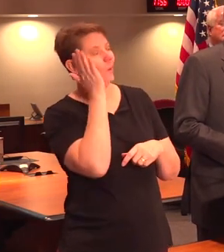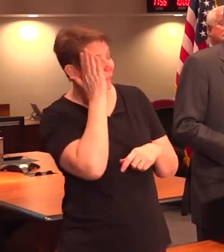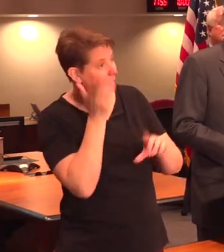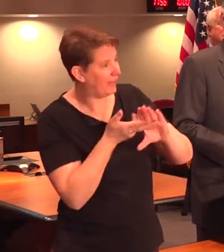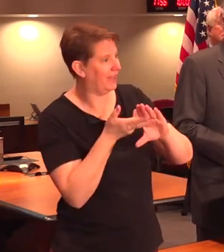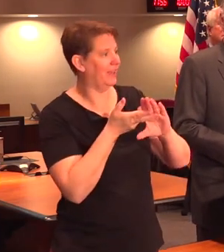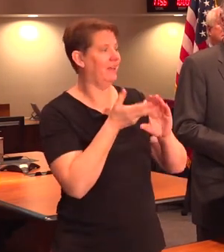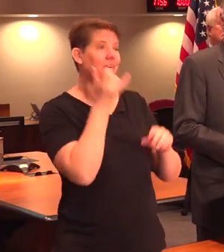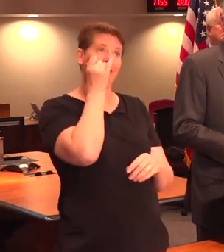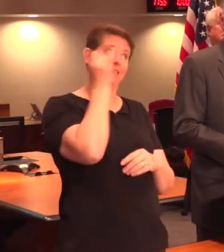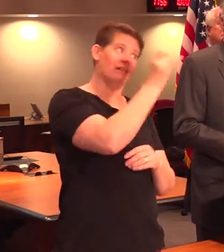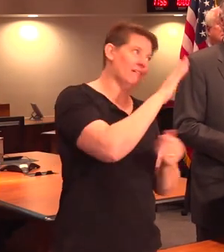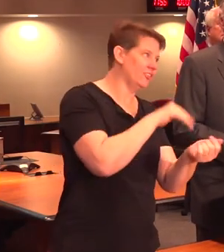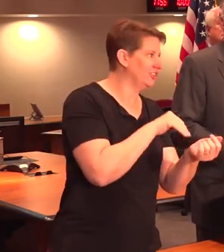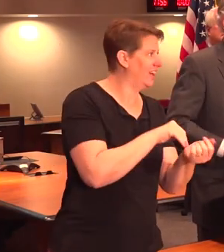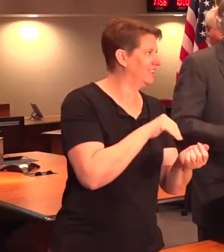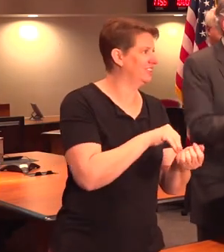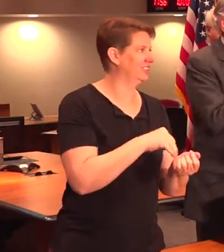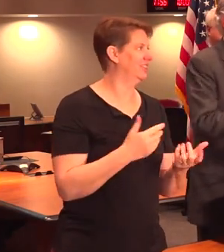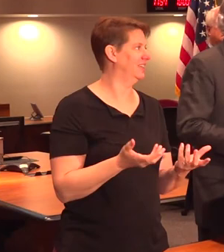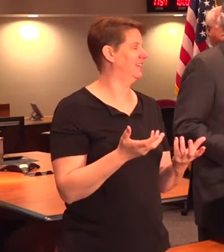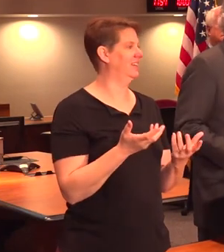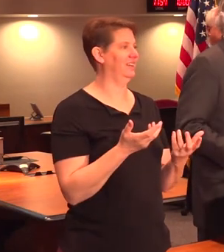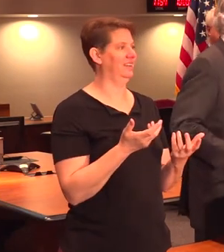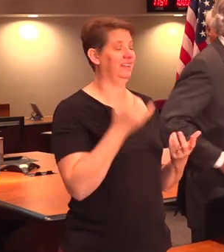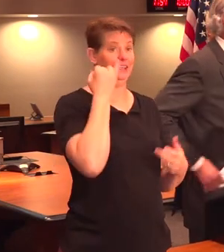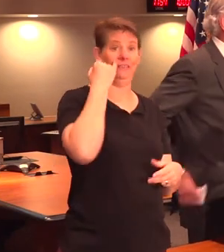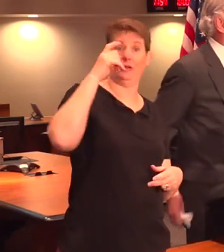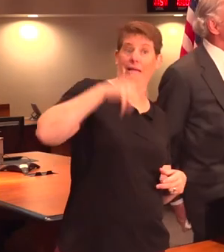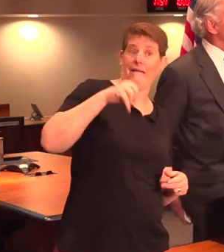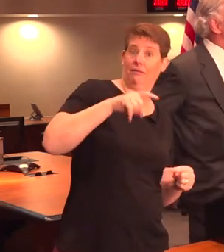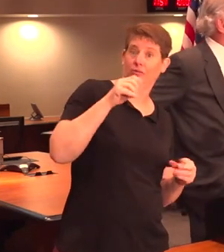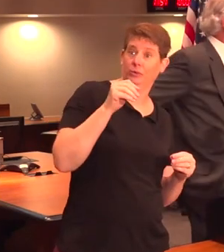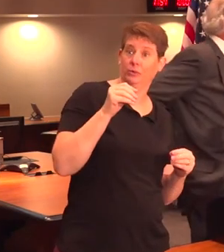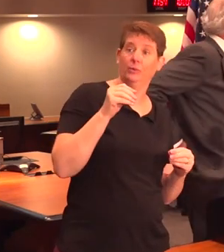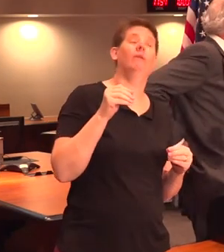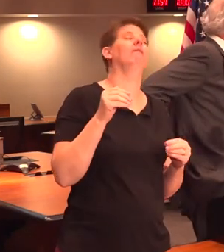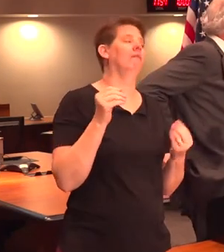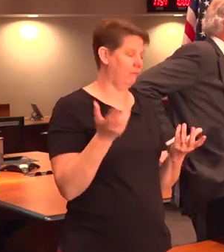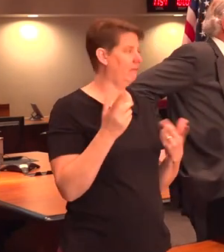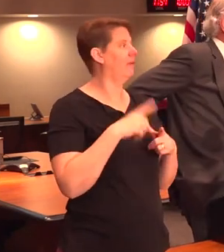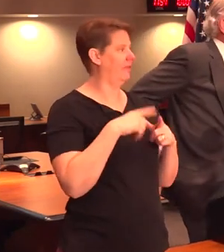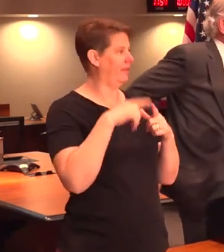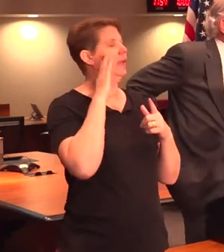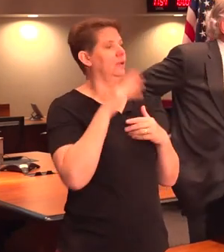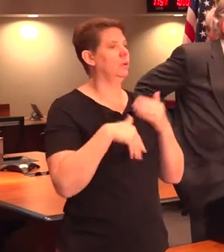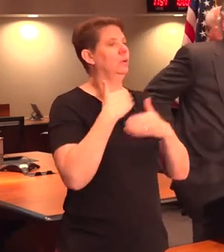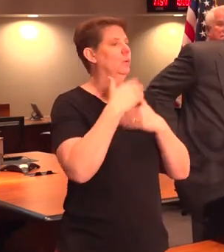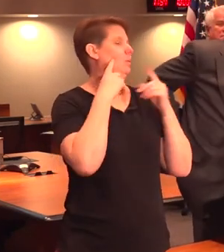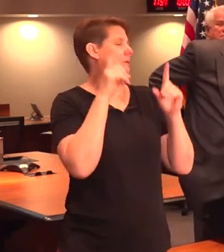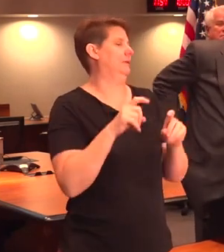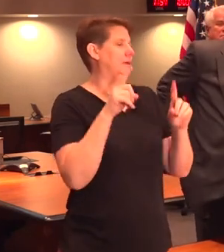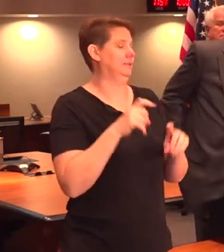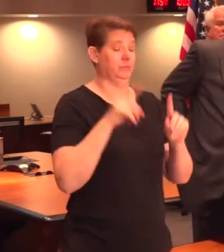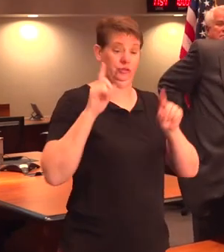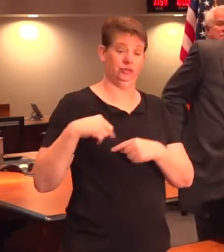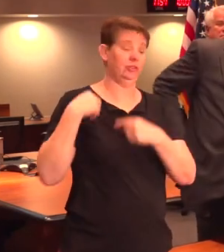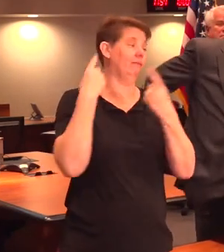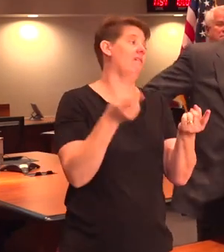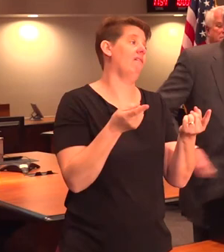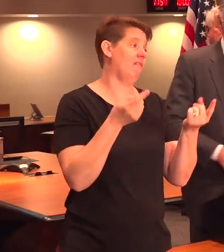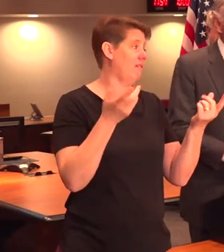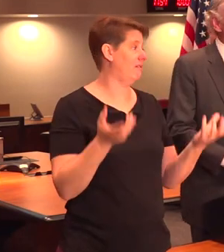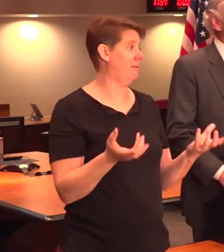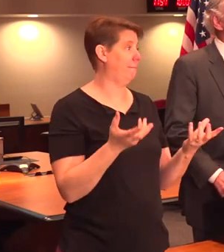and call the doctor. And if necessary, then we can go to the next stage of testing. And so far, that's,